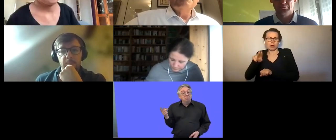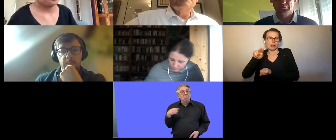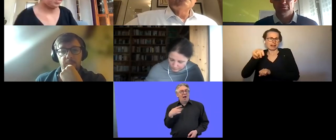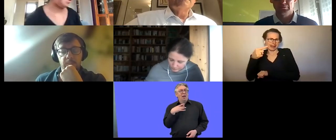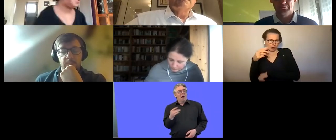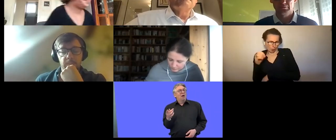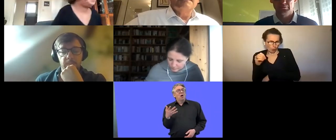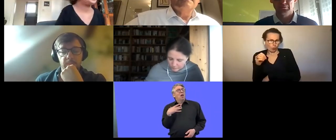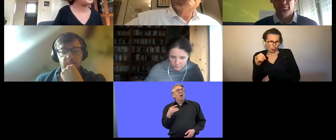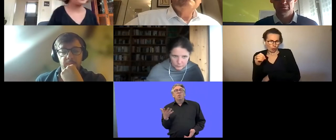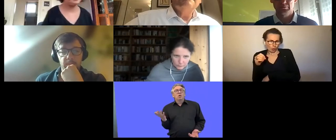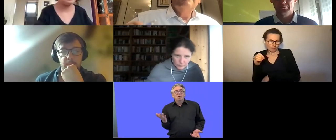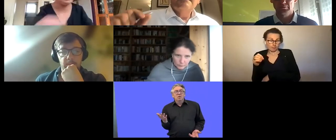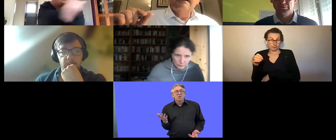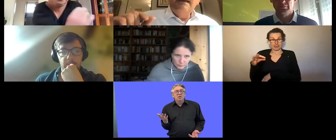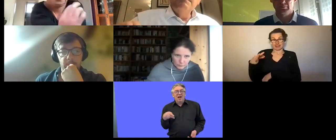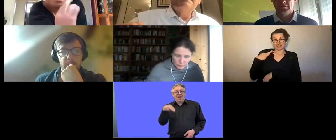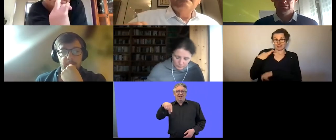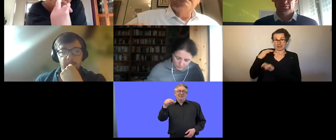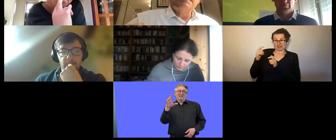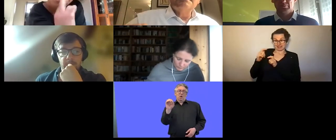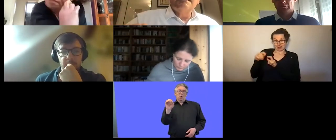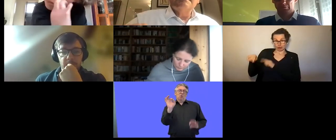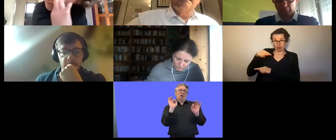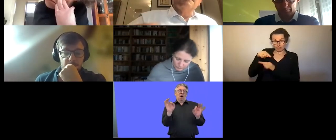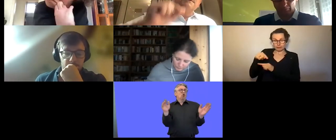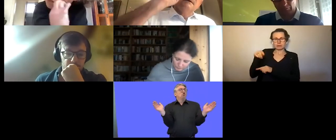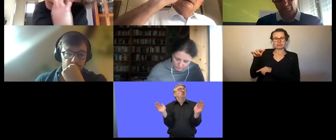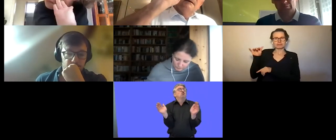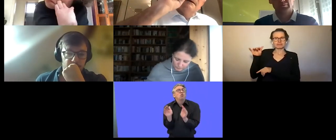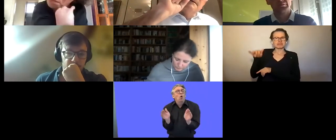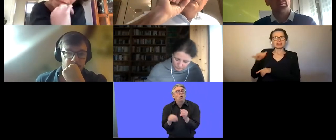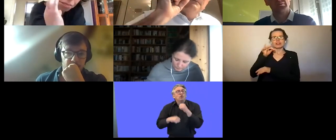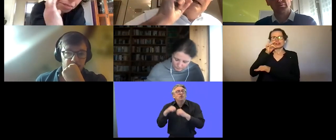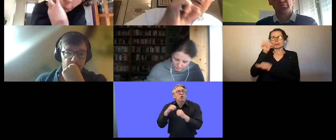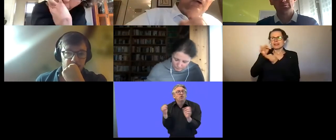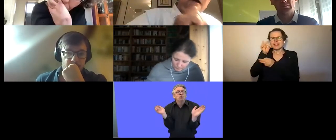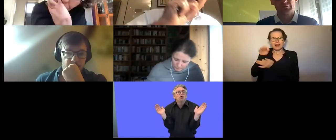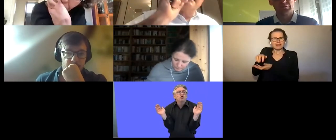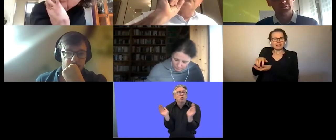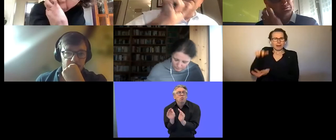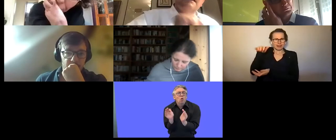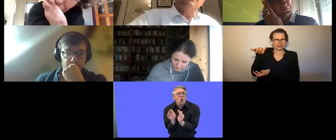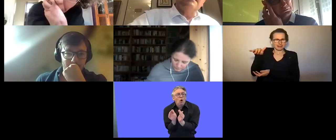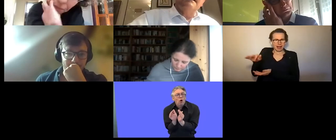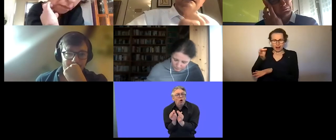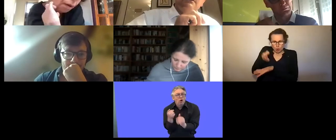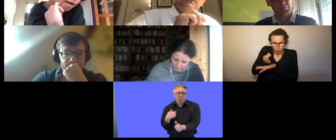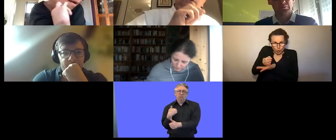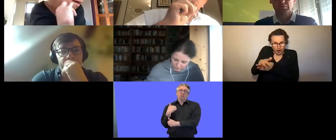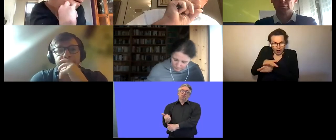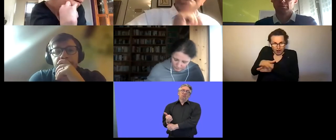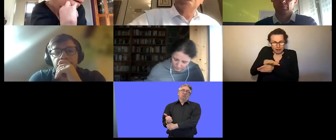namely of ngos the civil society i believe has always had the capacity to